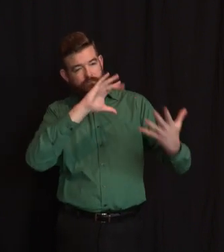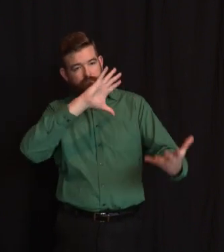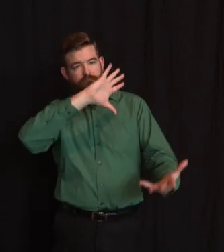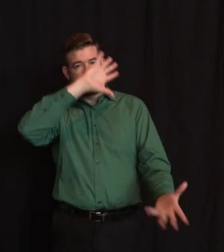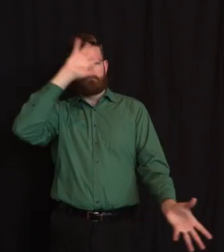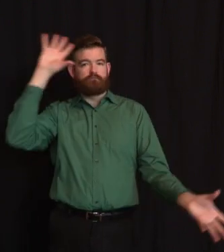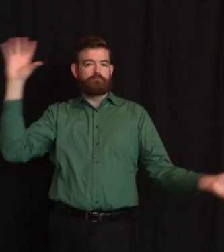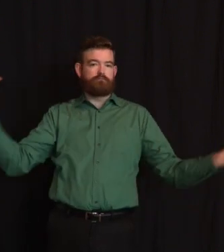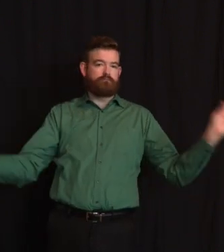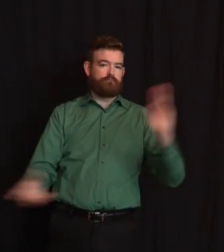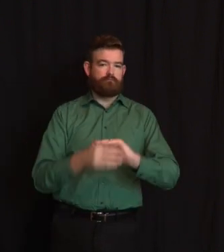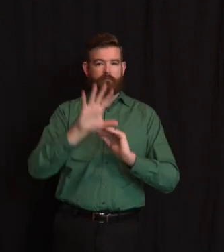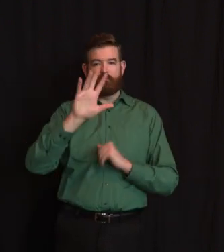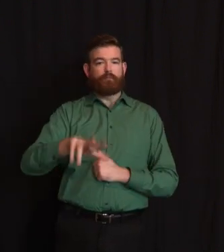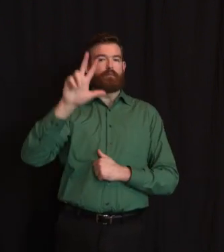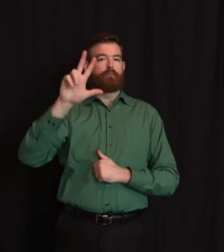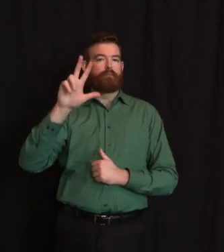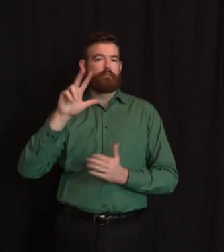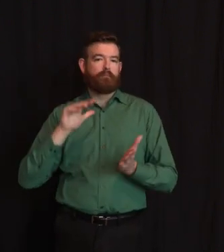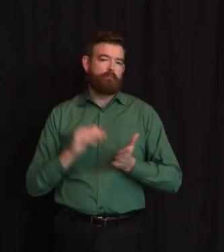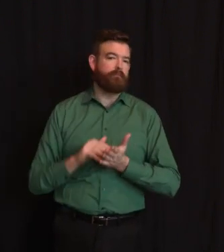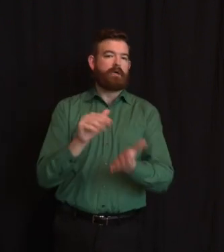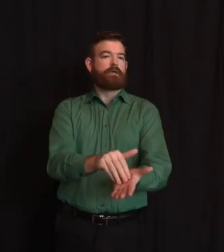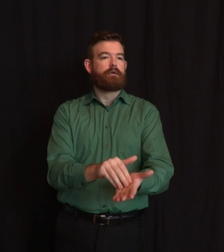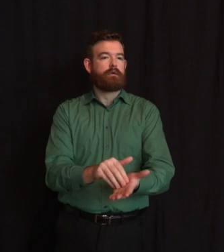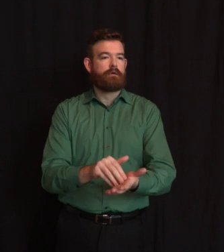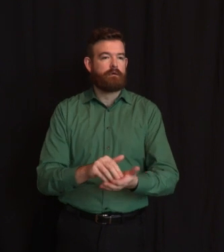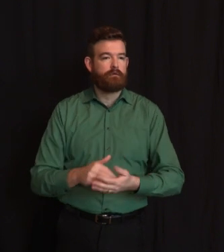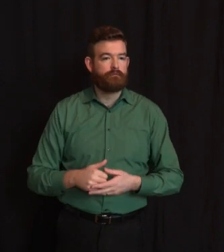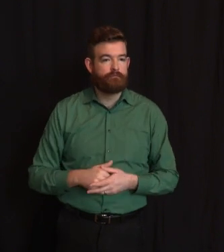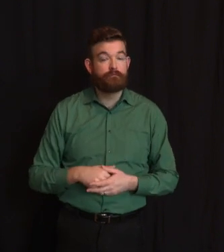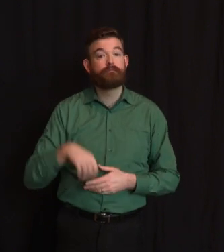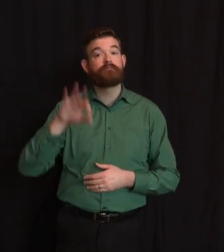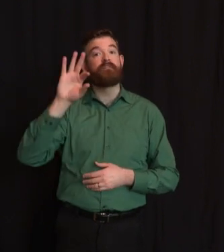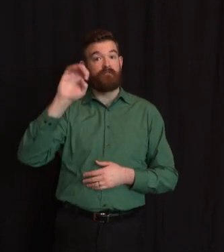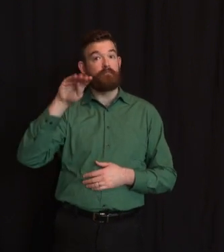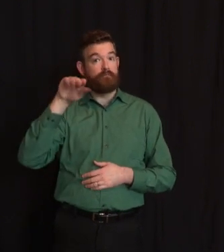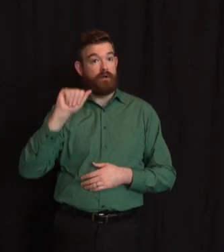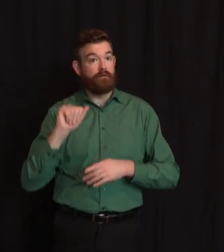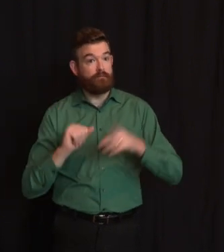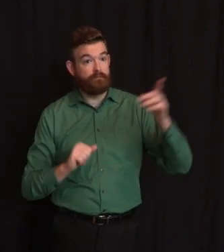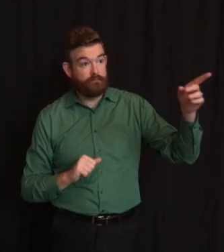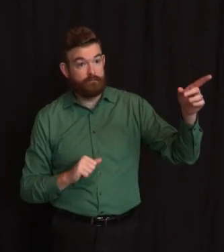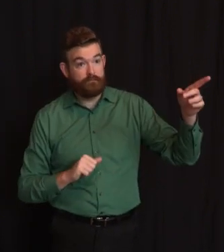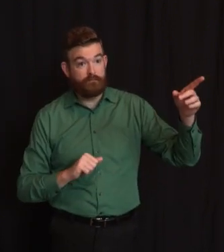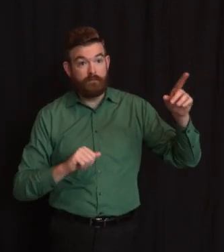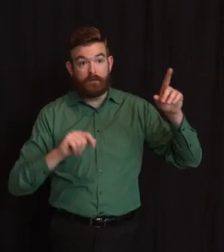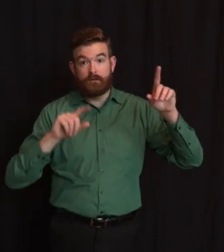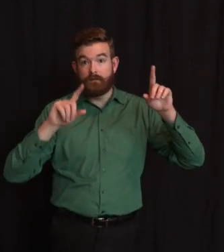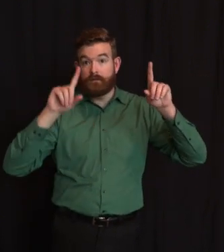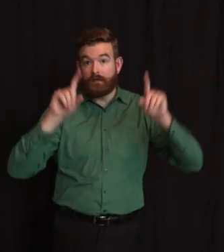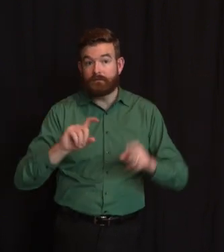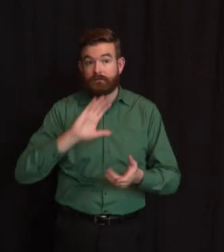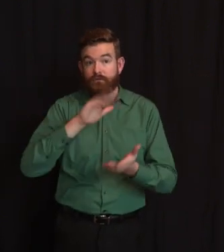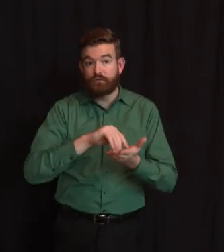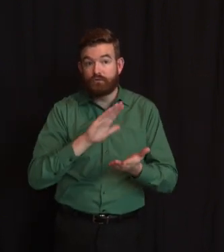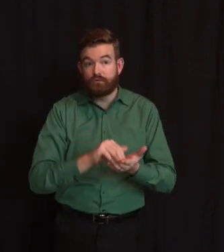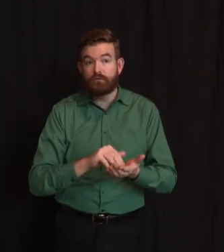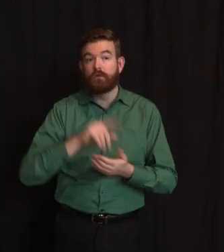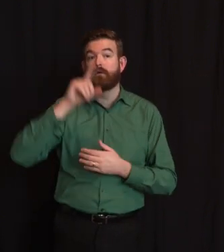Bergen and PNC, once today ends, they would have completed over 12,000 tests since March 20th, so it hasn't